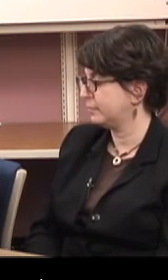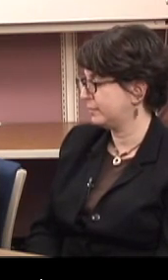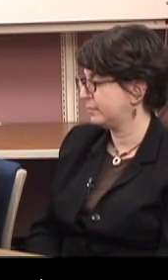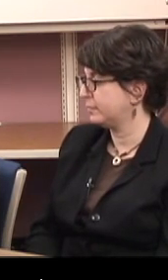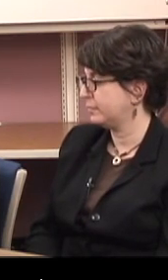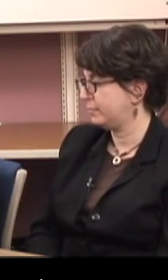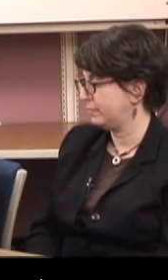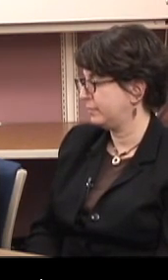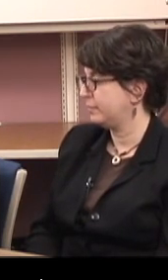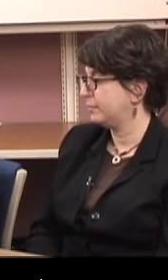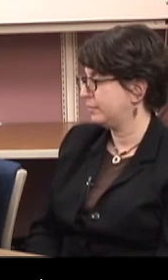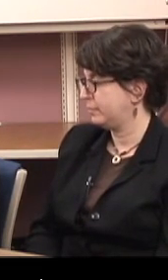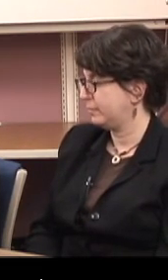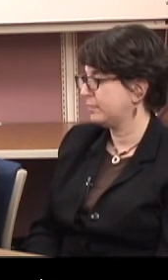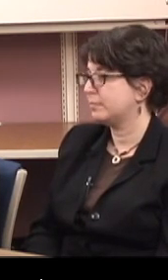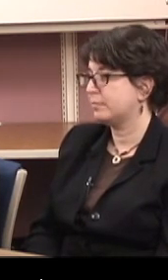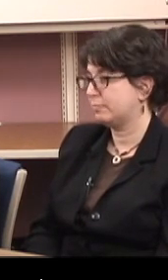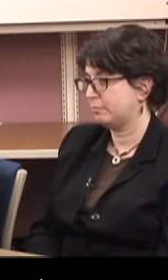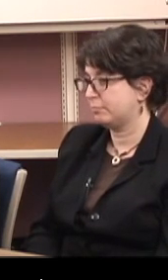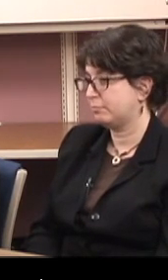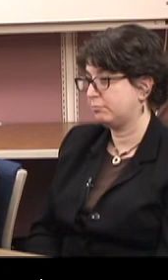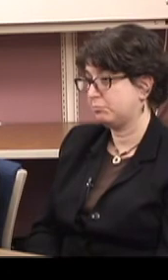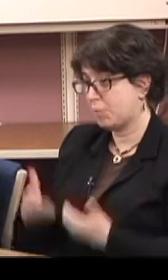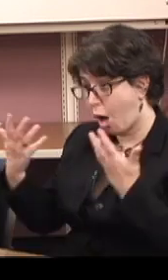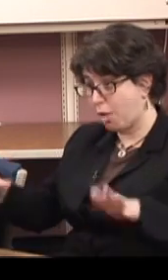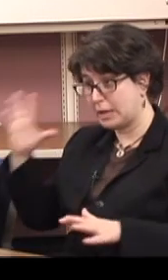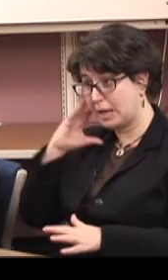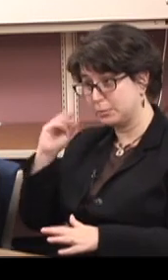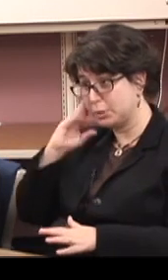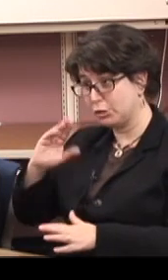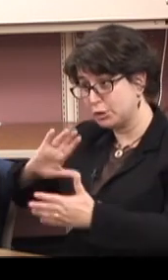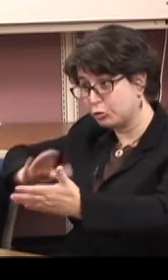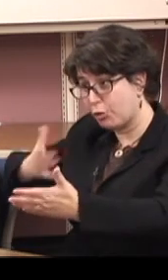Ah, okay. Do you have any experience doing that?